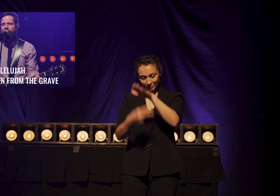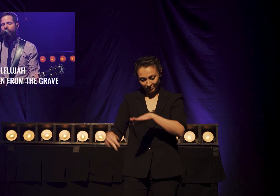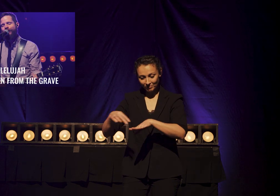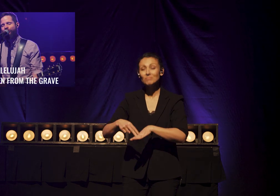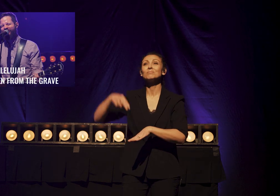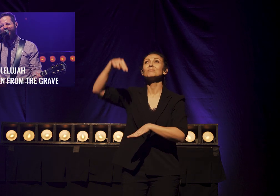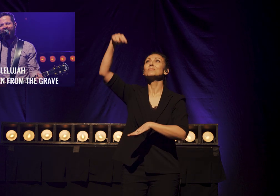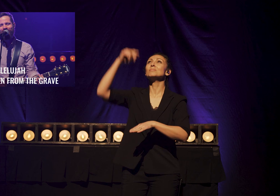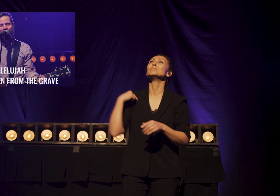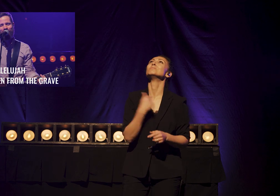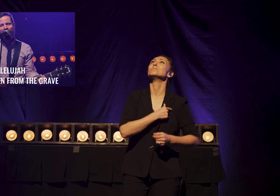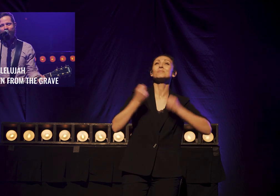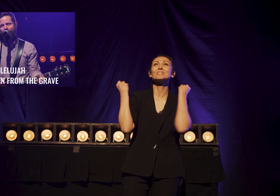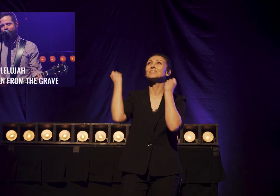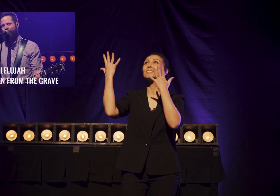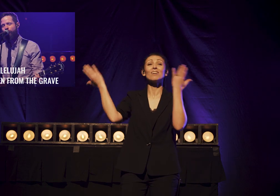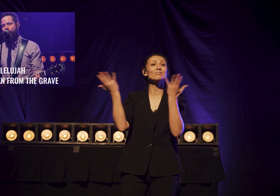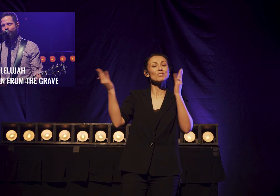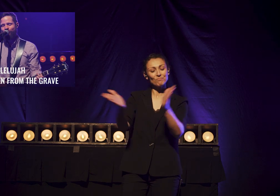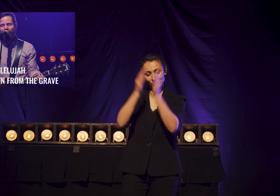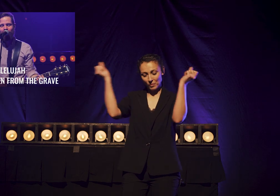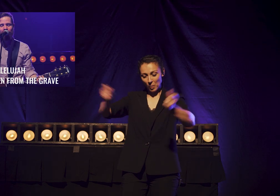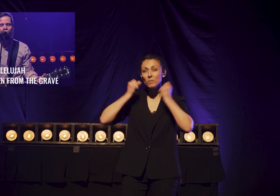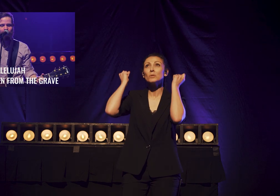Christ Is Risen From The Grave